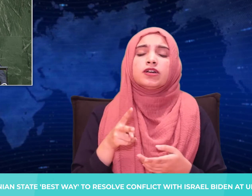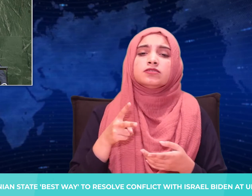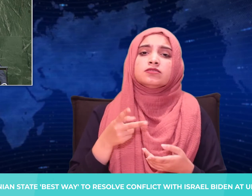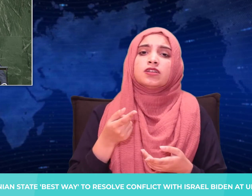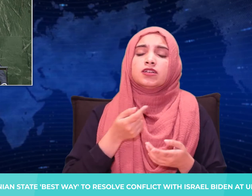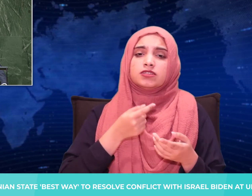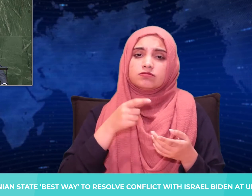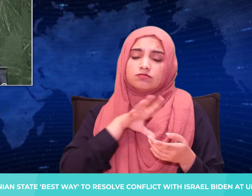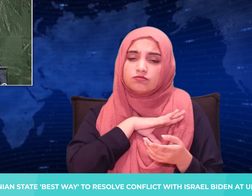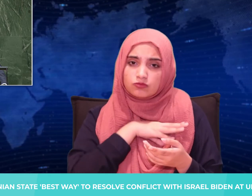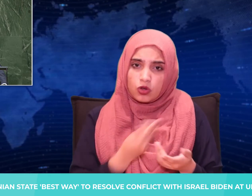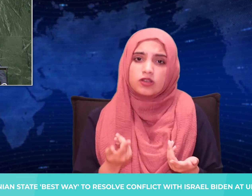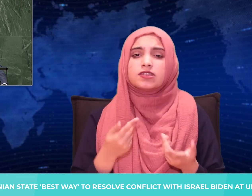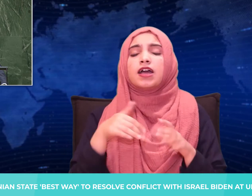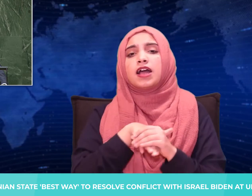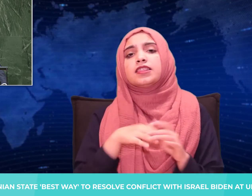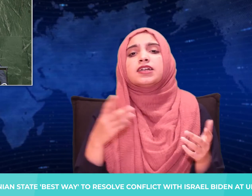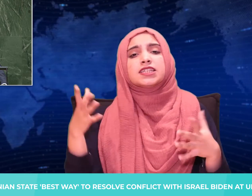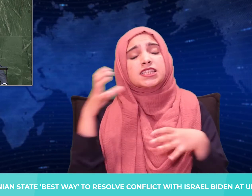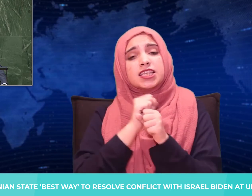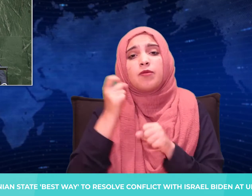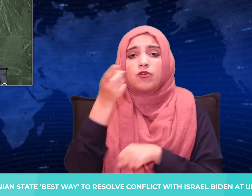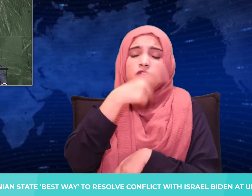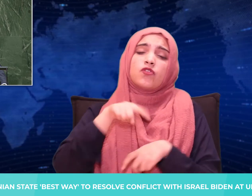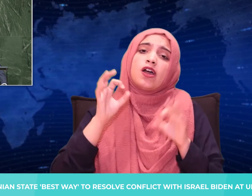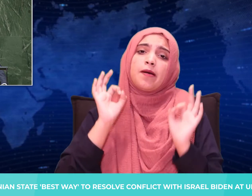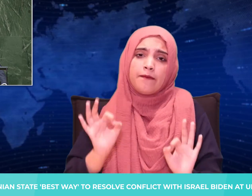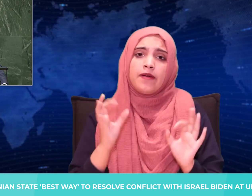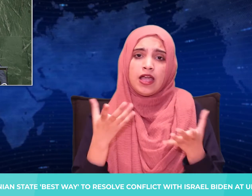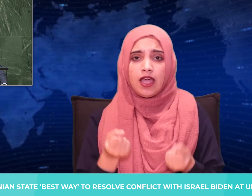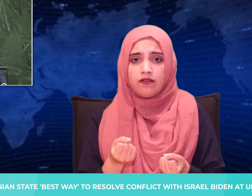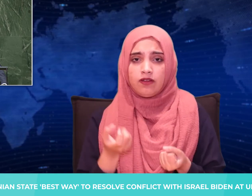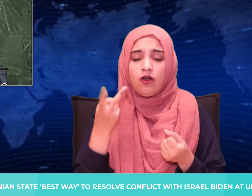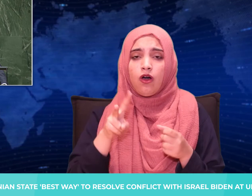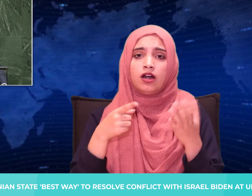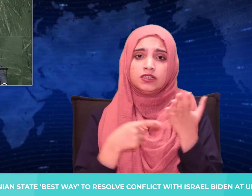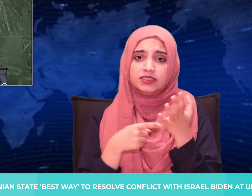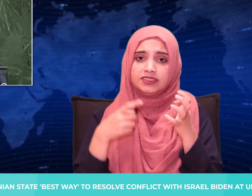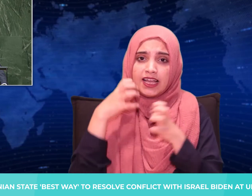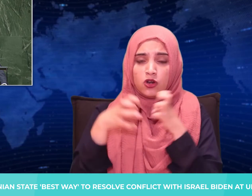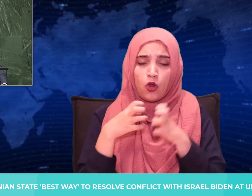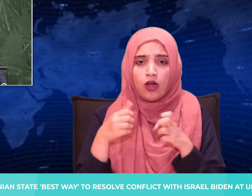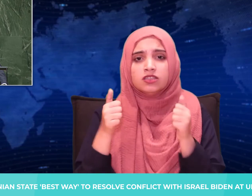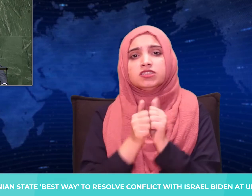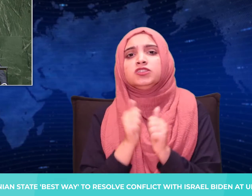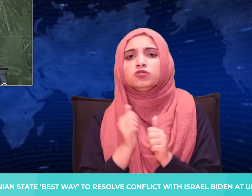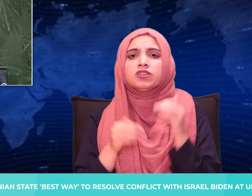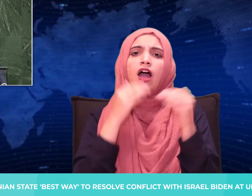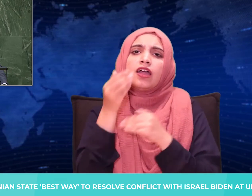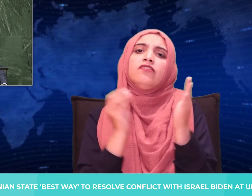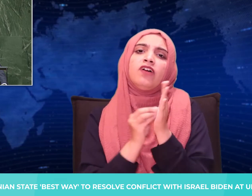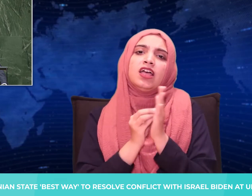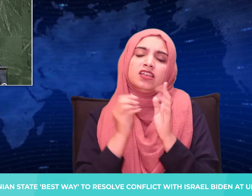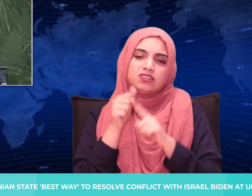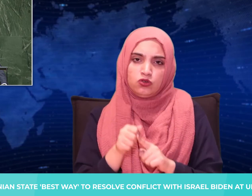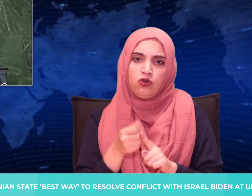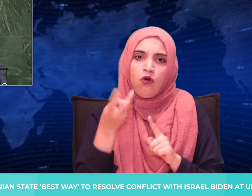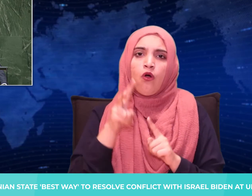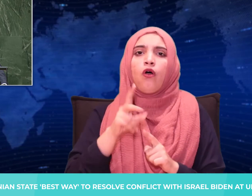economic, trade, financial, and technology rules, two divergent approaches in the development